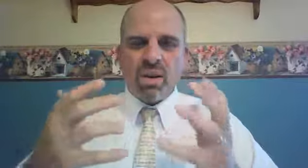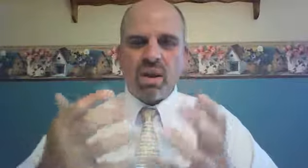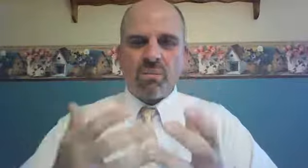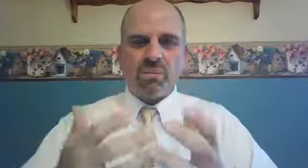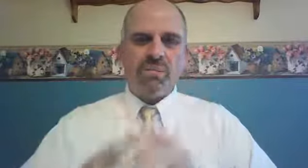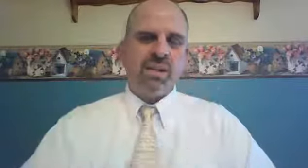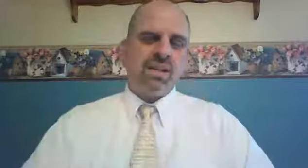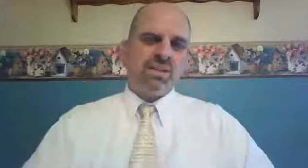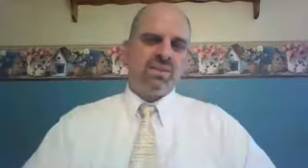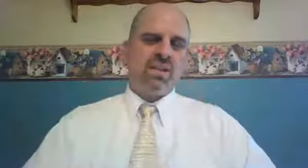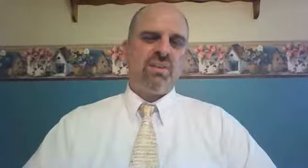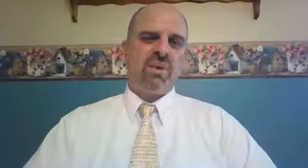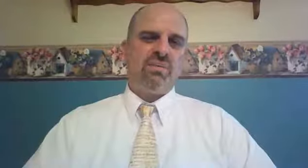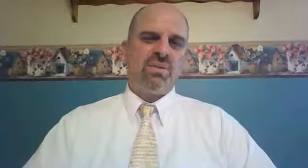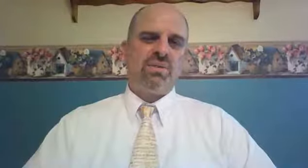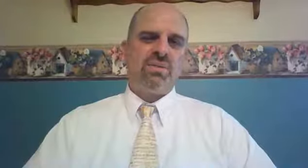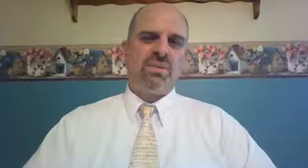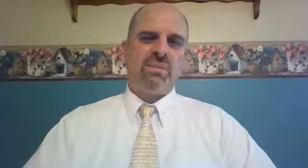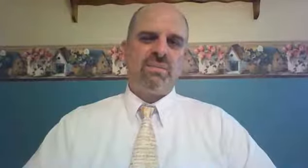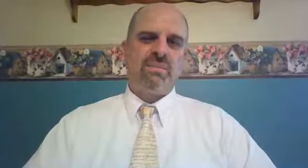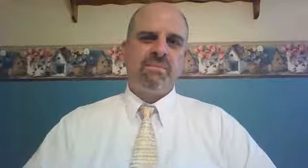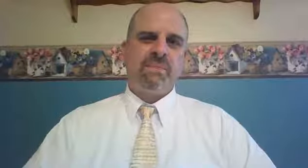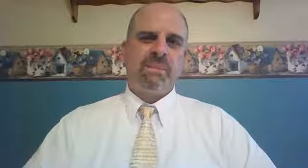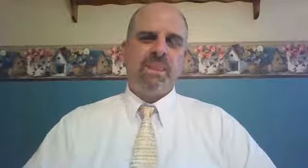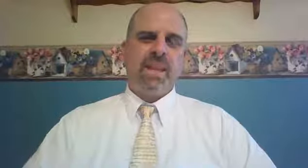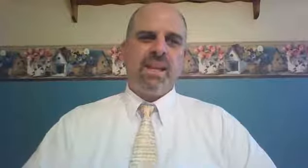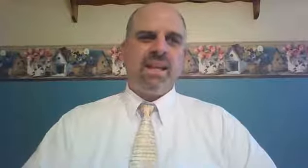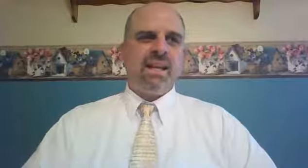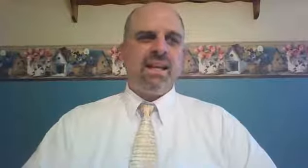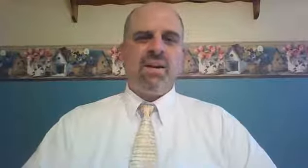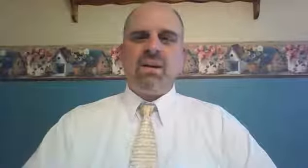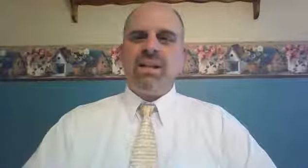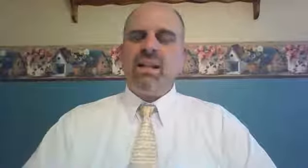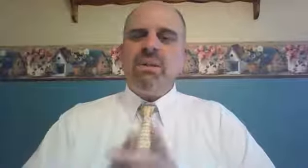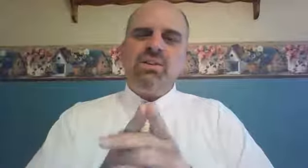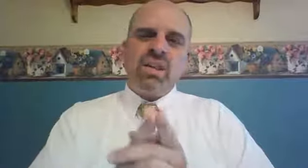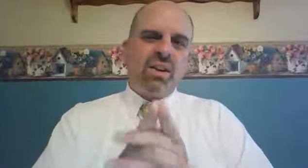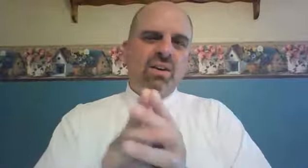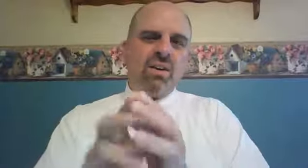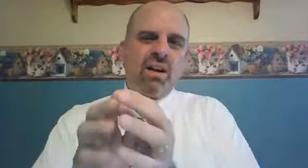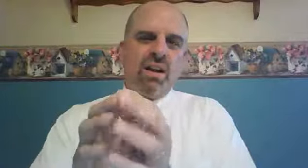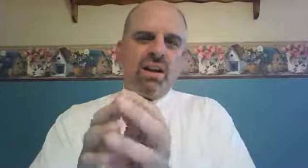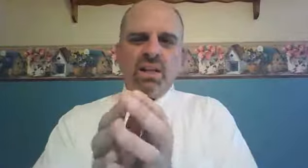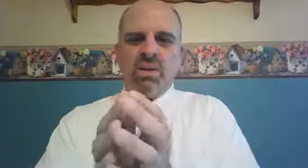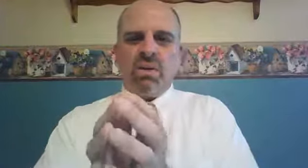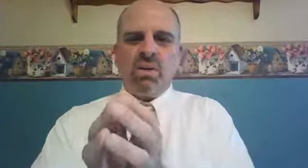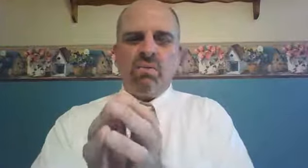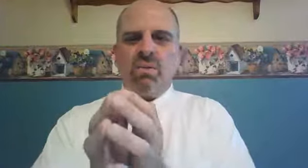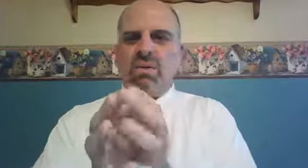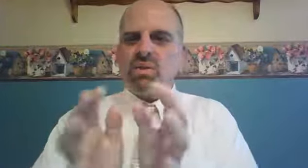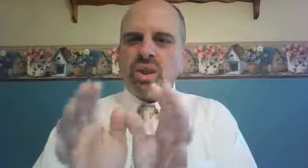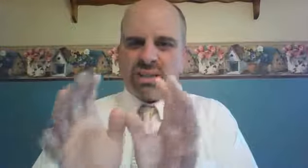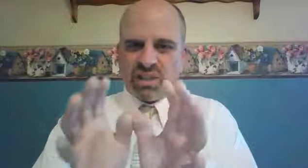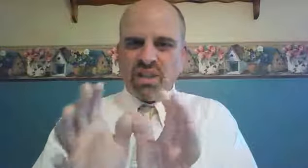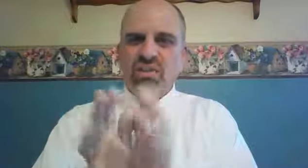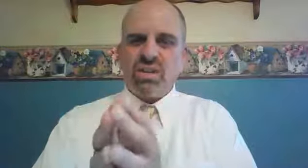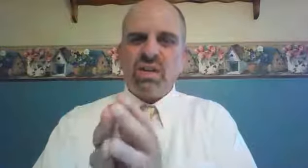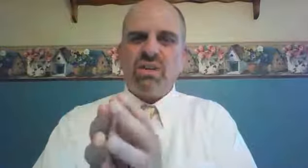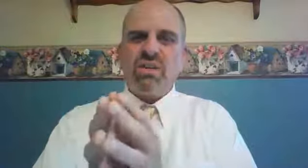come to take refuge. Now, let me share a little translation here,